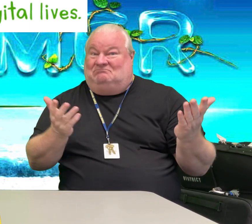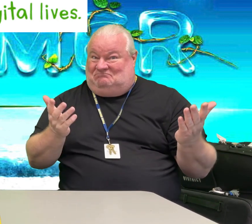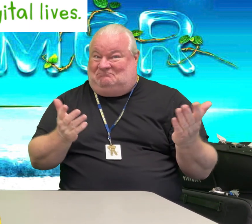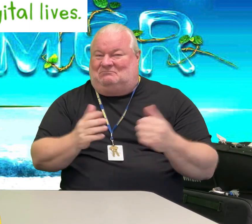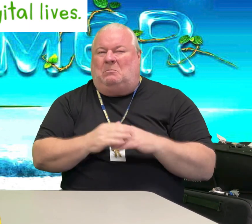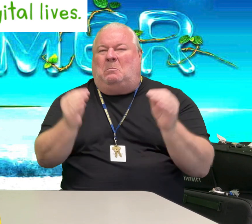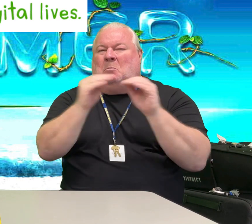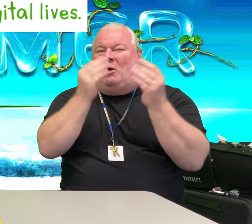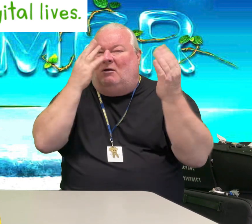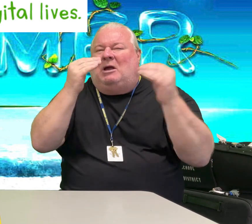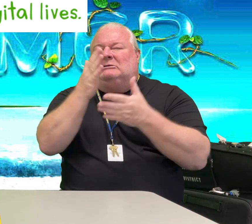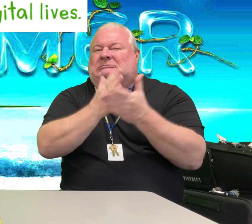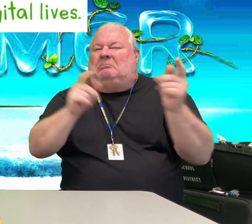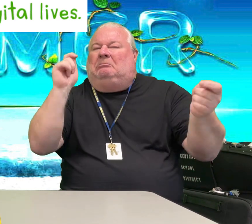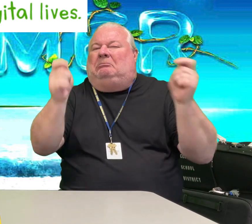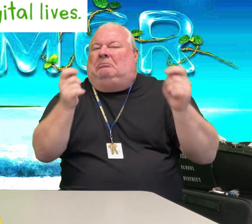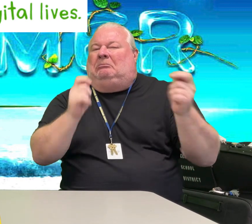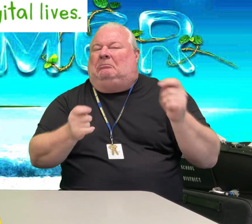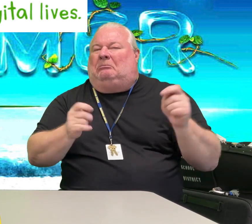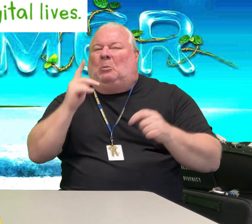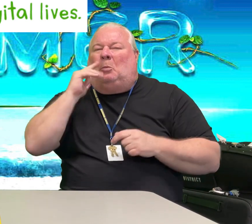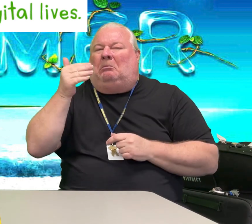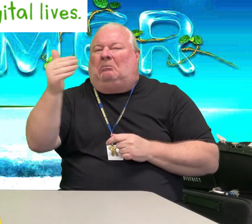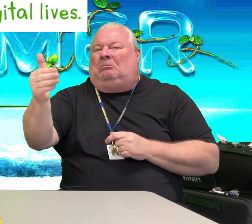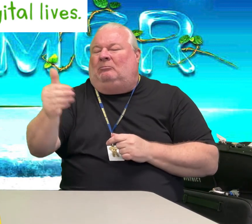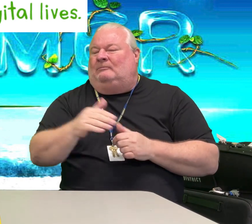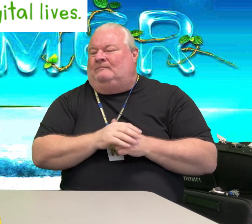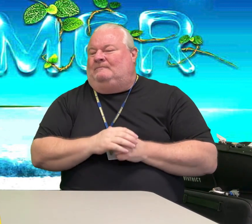More information and refinements to come, Artie.